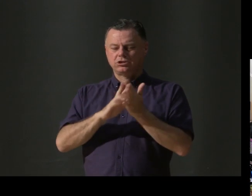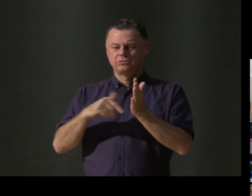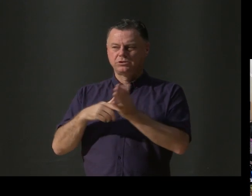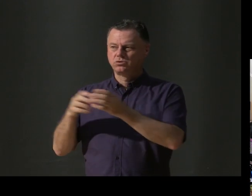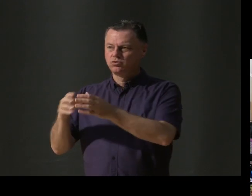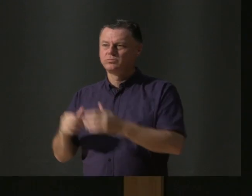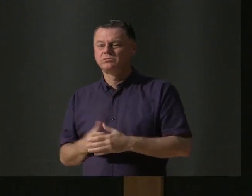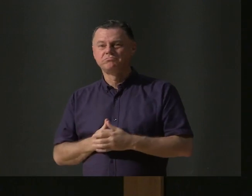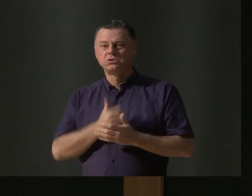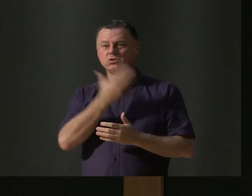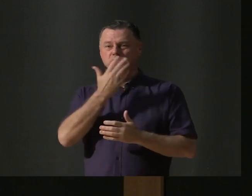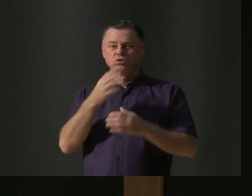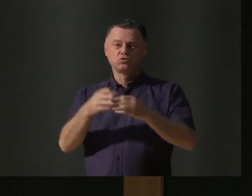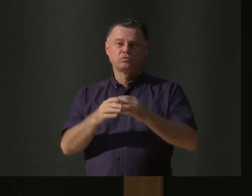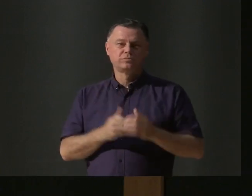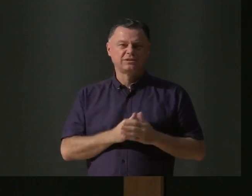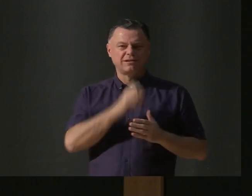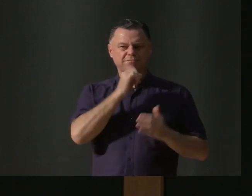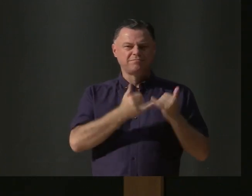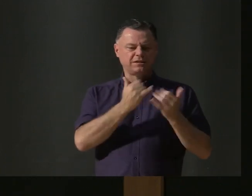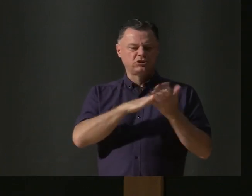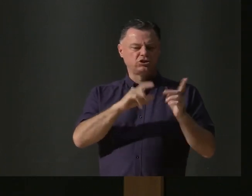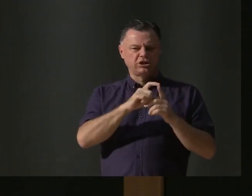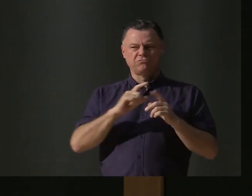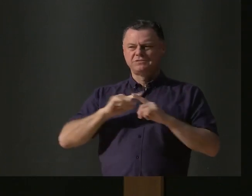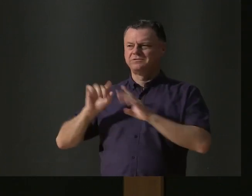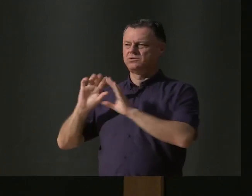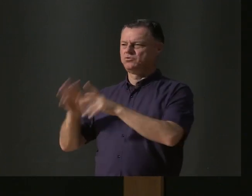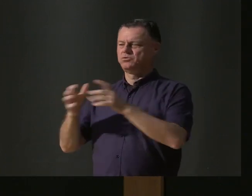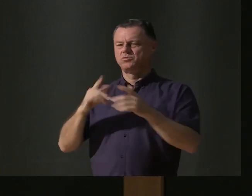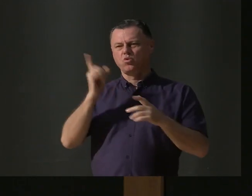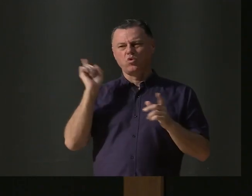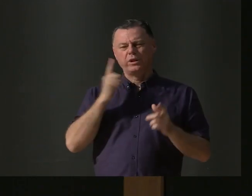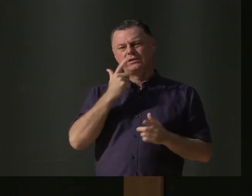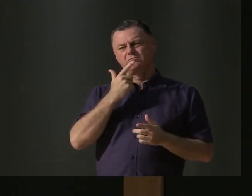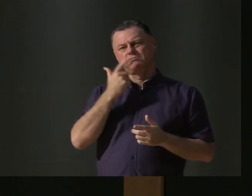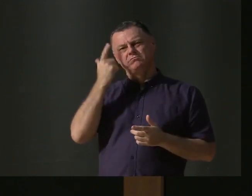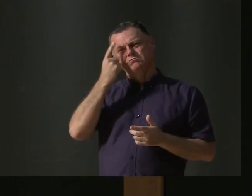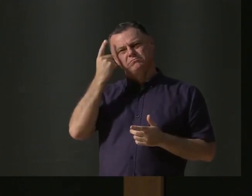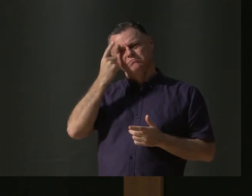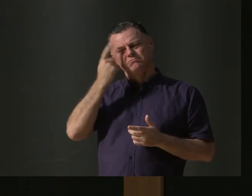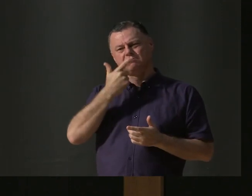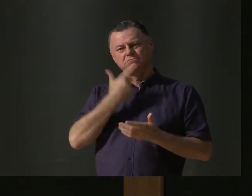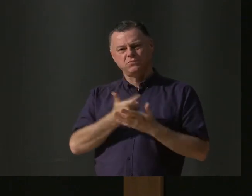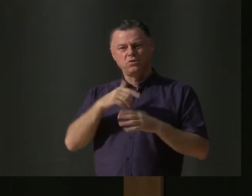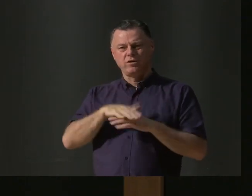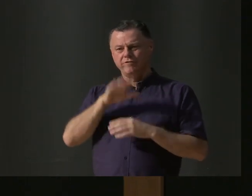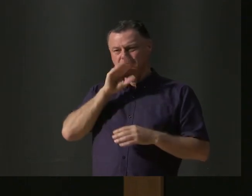men's sheds, because they're intrigued by this mysterious animal. And I talk to them about all things platypus, from their